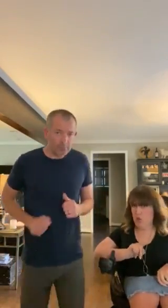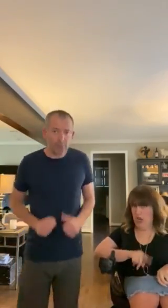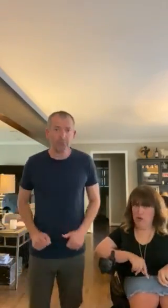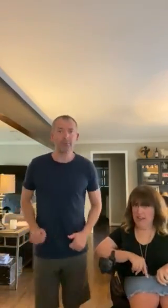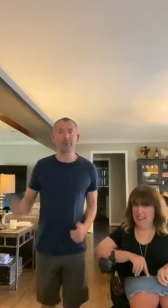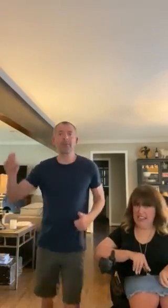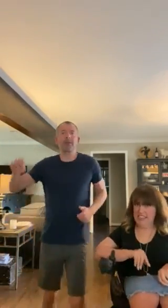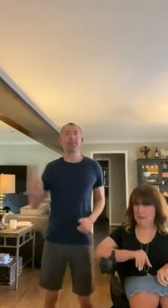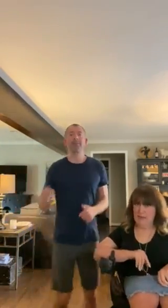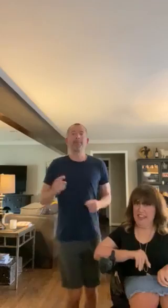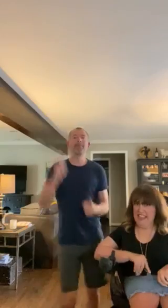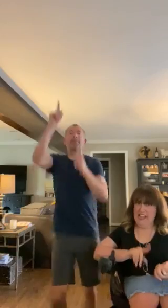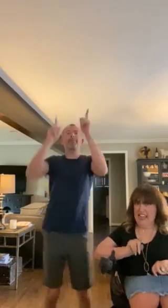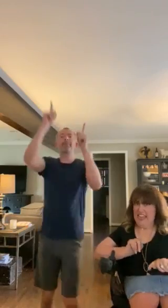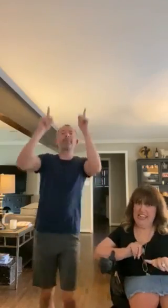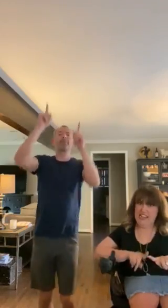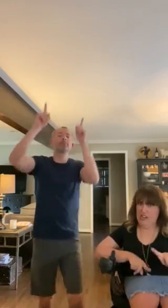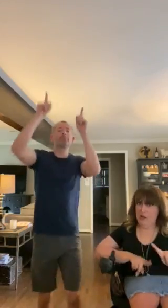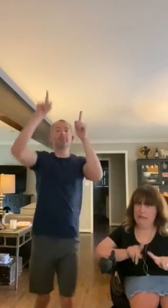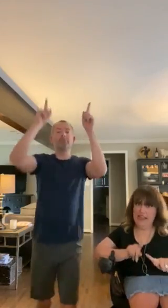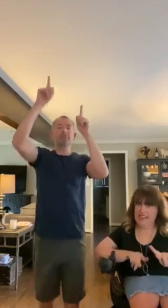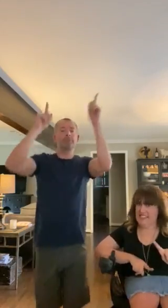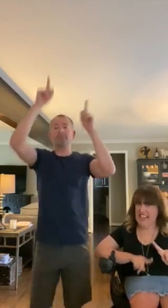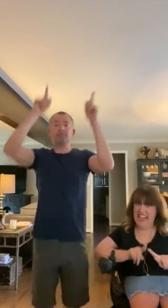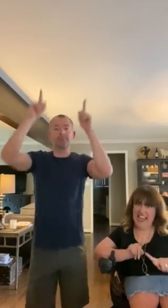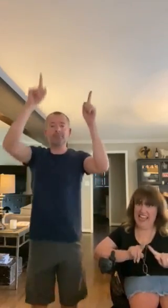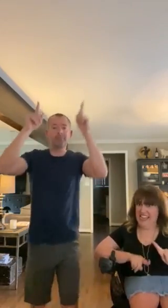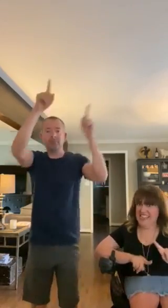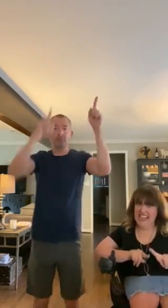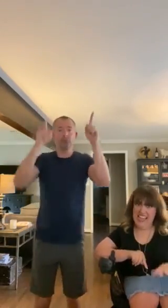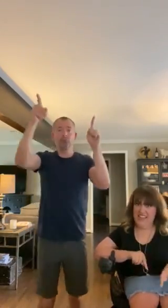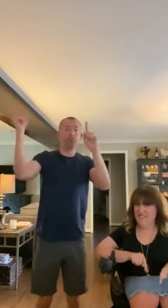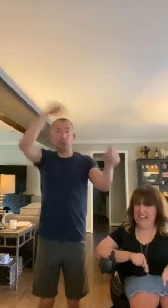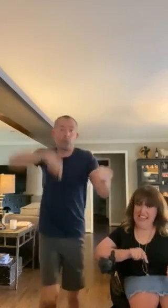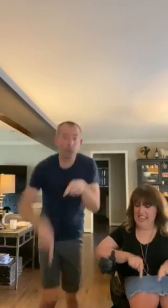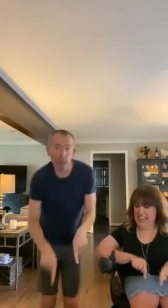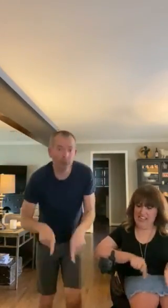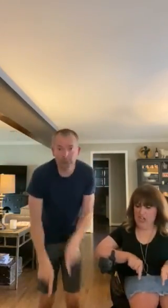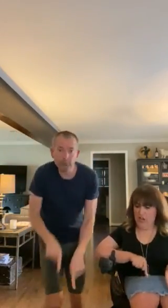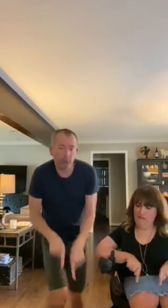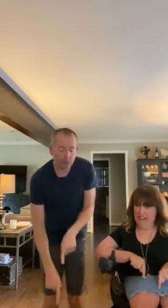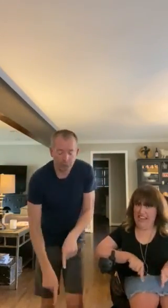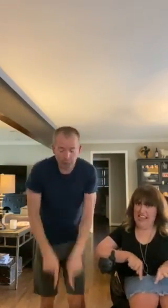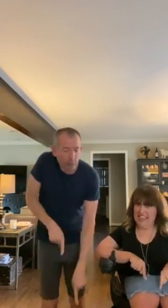hurry cause baby there ain't no mountain high enough ain't no valley